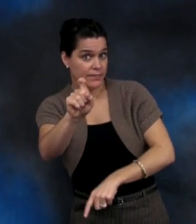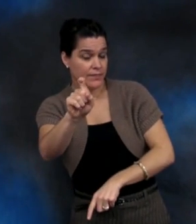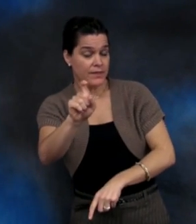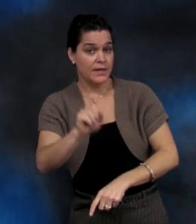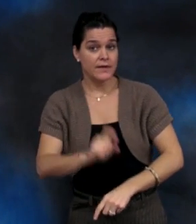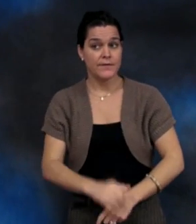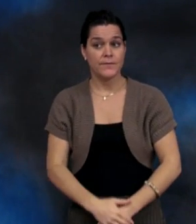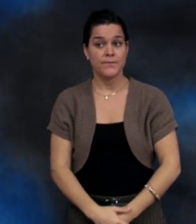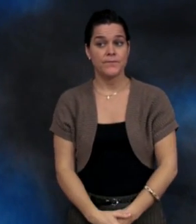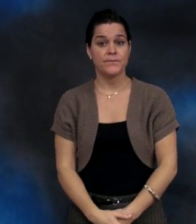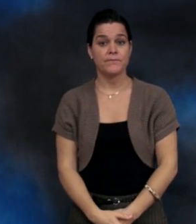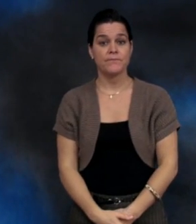month?